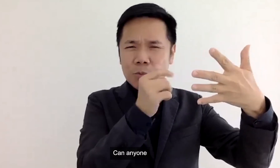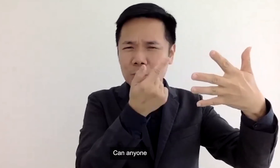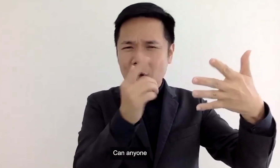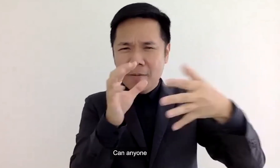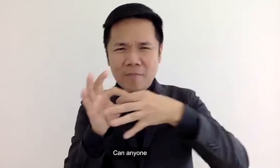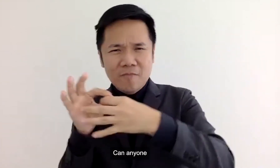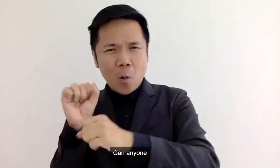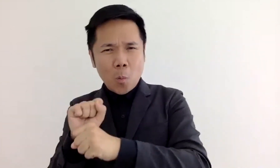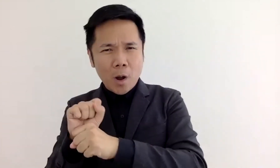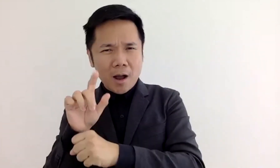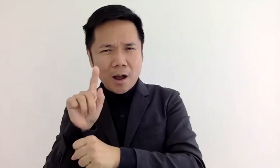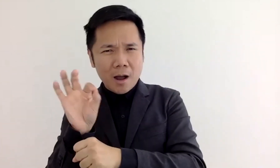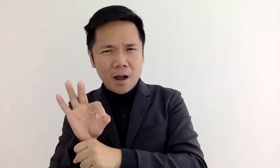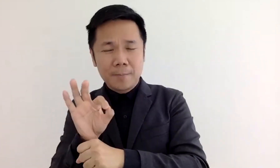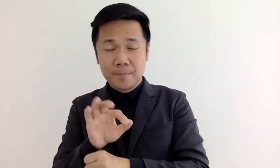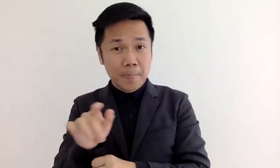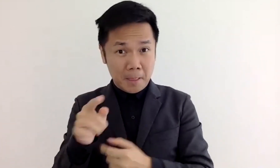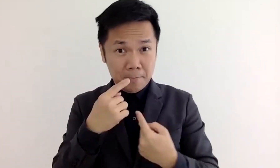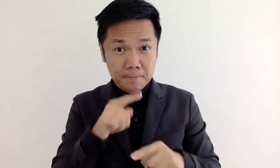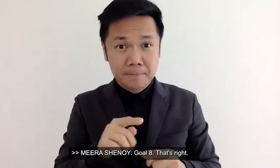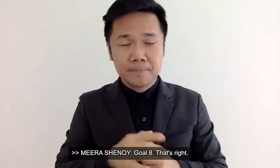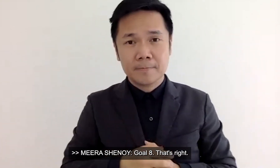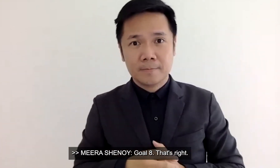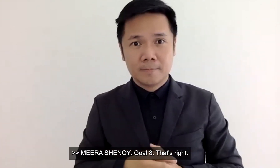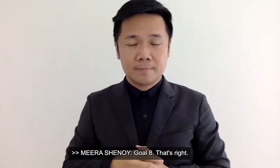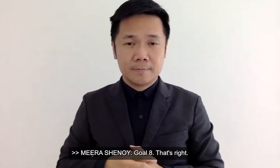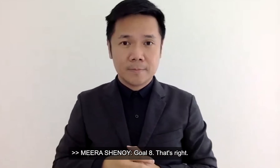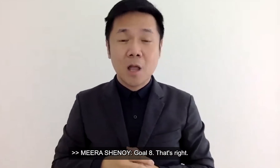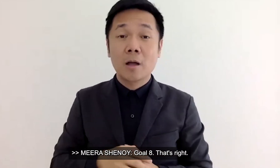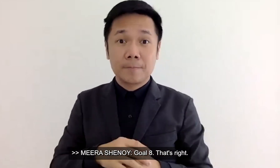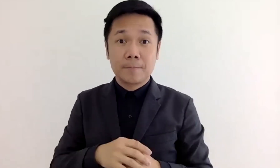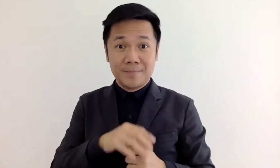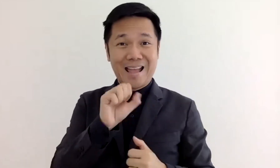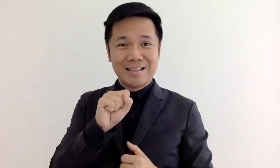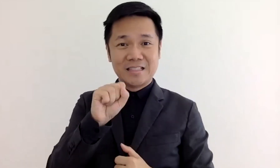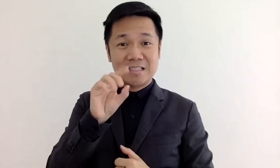can anyone go lead that's right